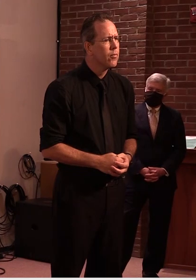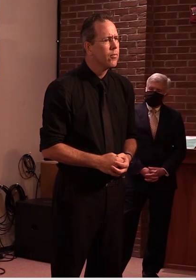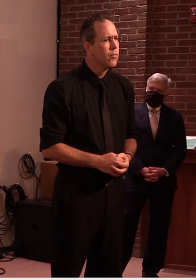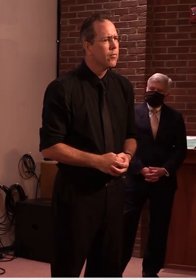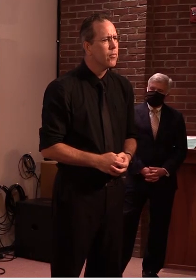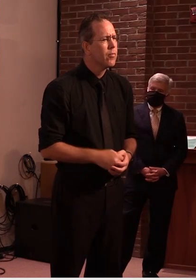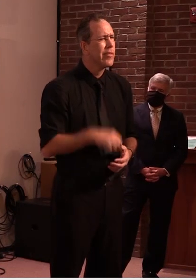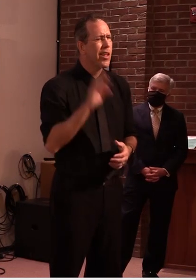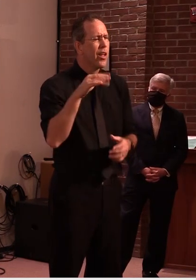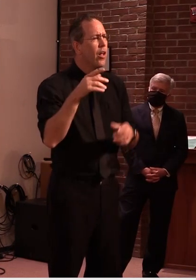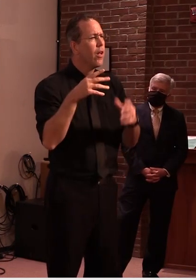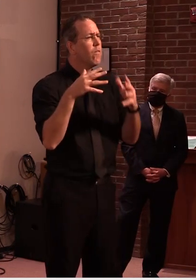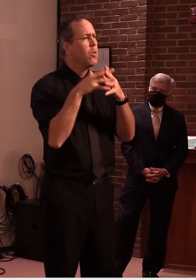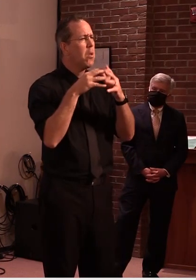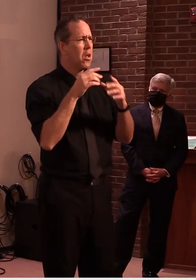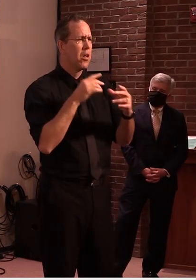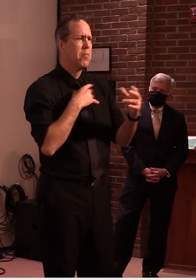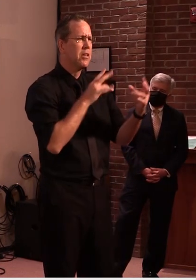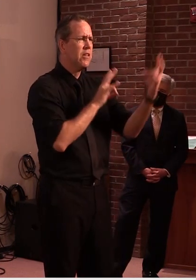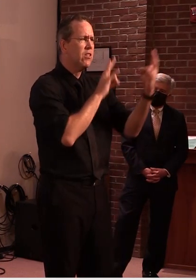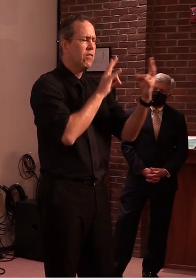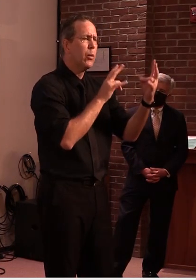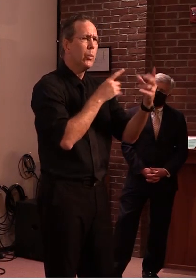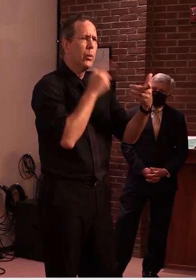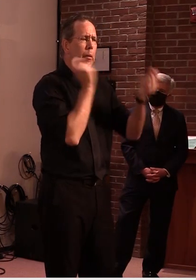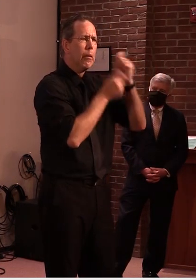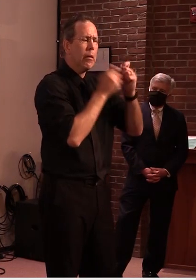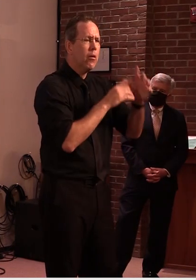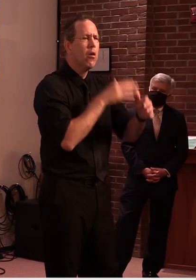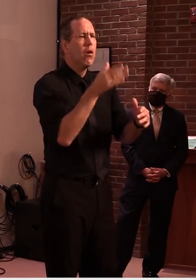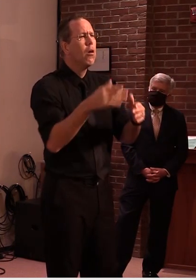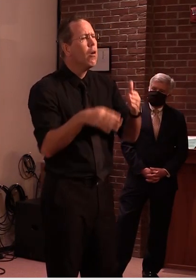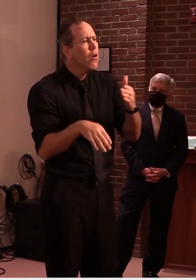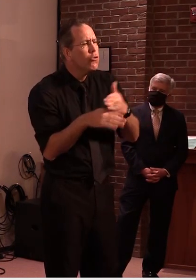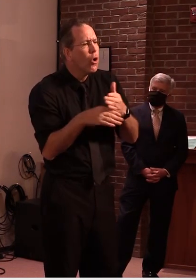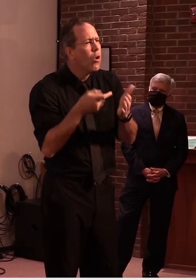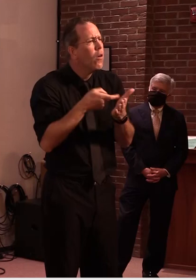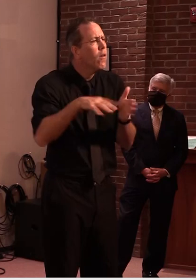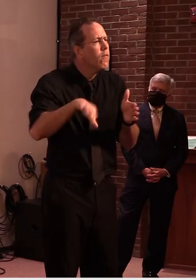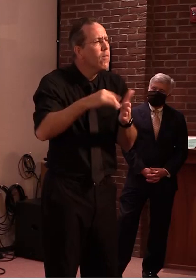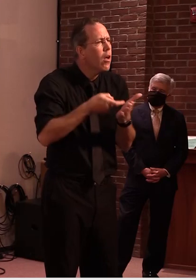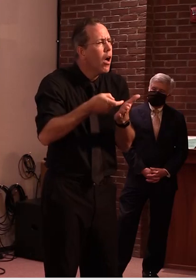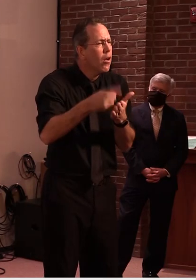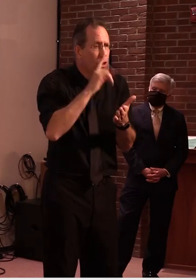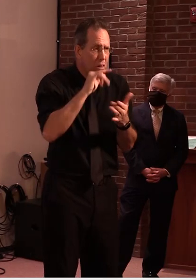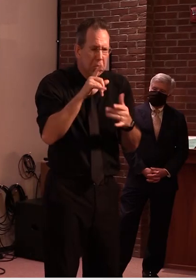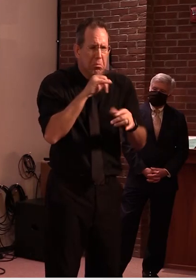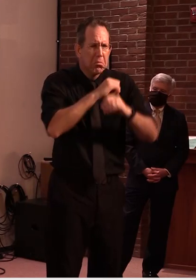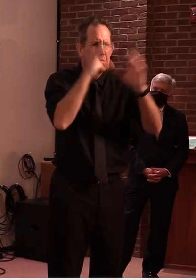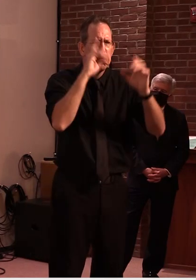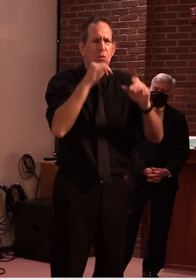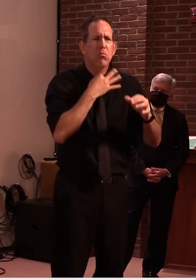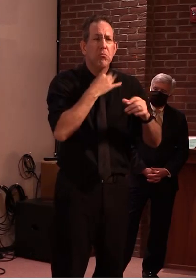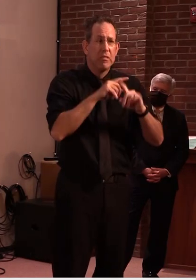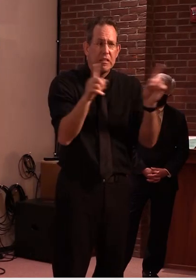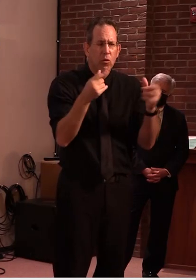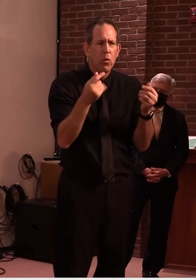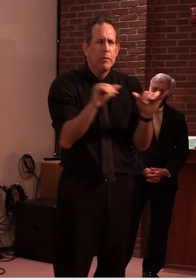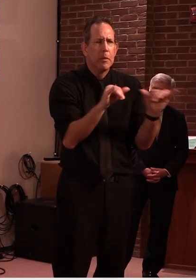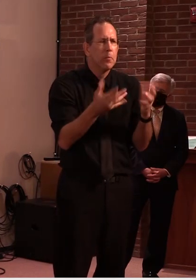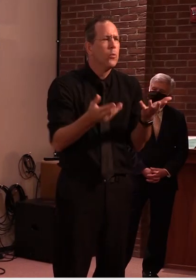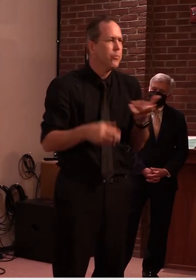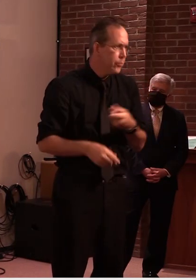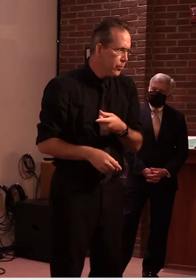we we have started to have those conversations including considering considerations